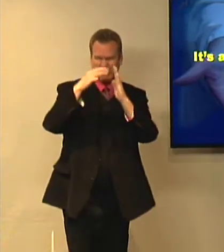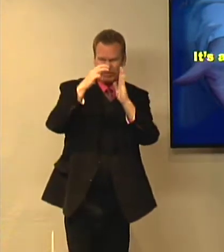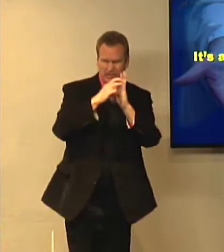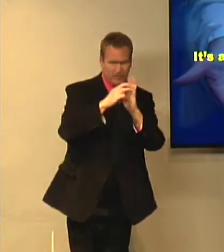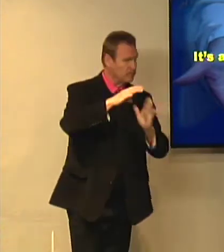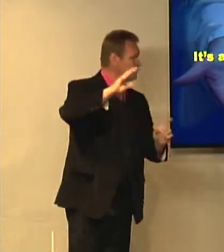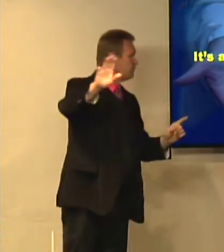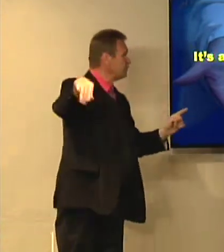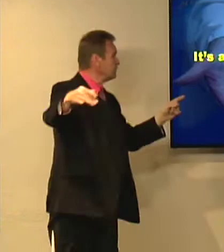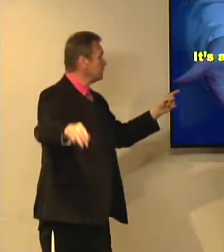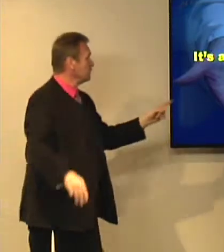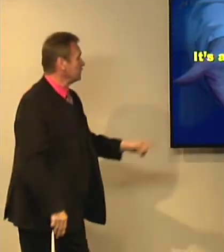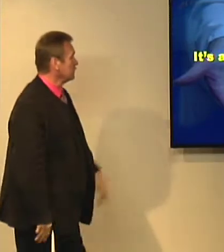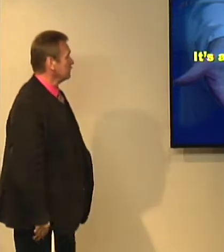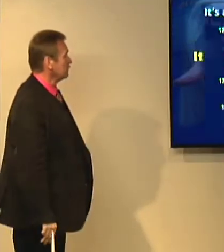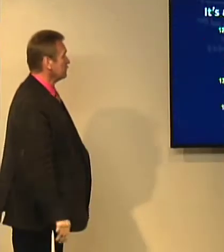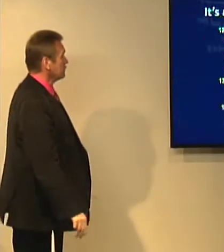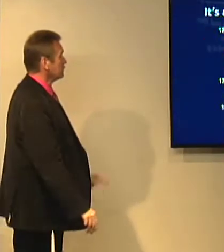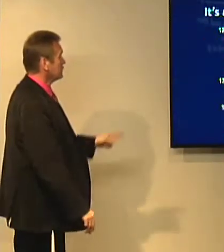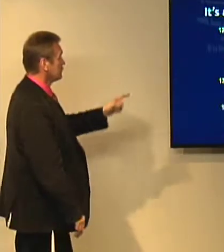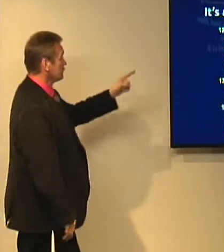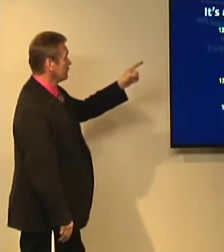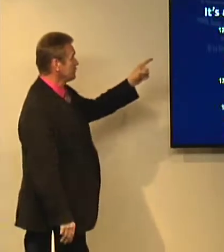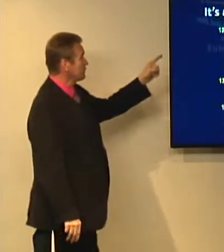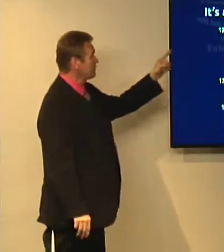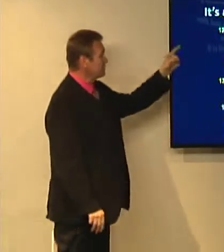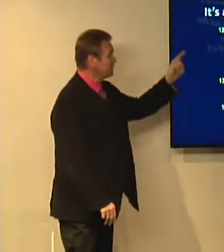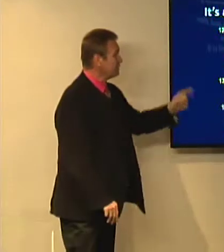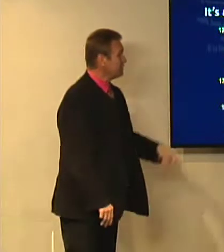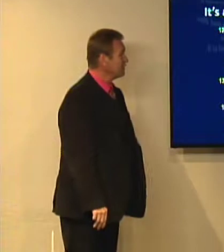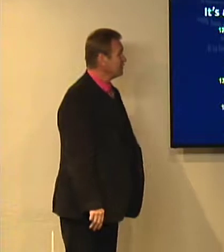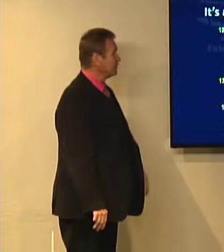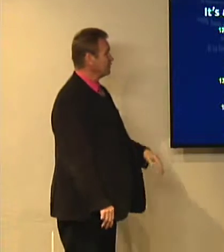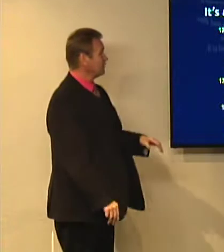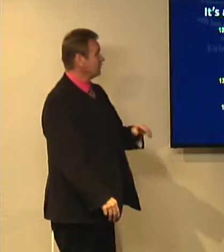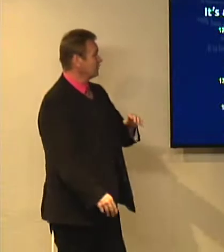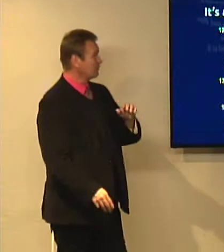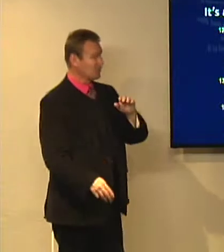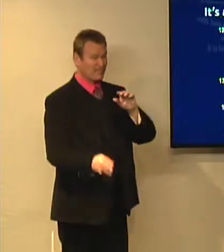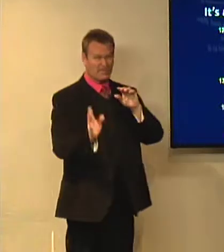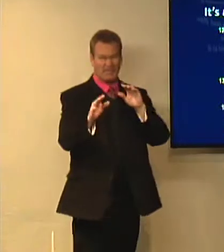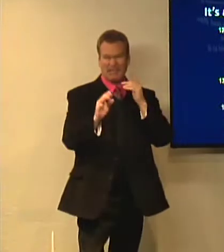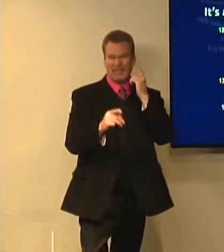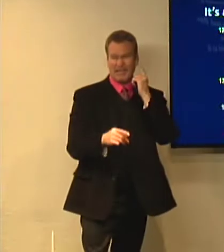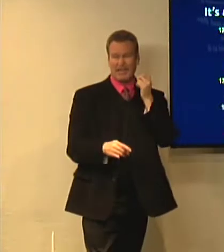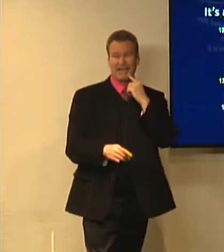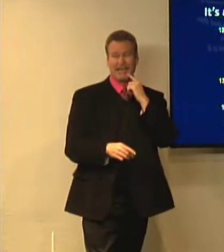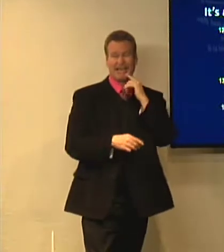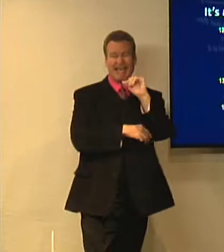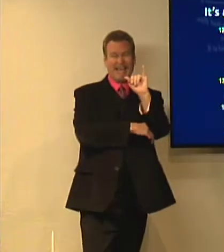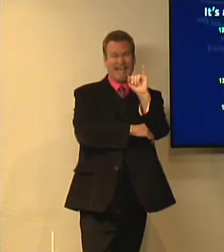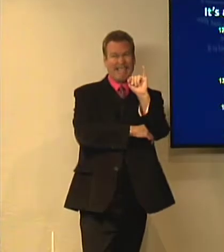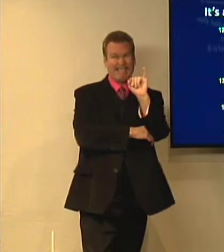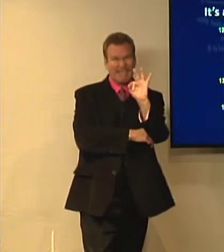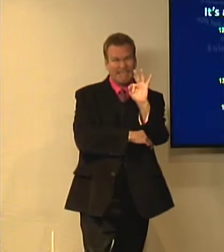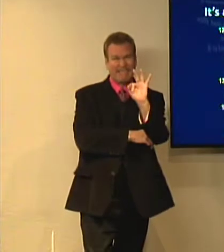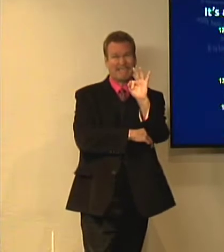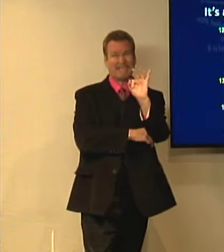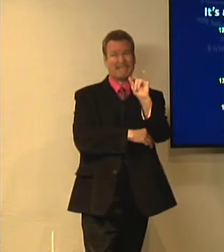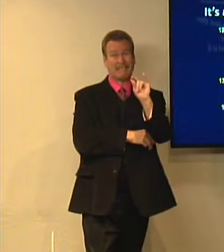to go on to explain about the logical necessity for the resurrection of Christ to be truth. He says, but if it is